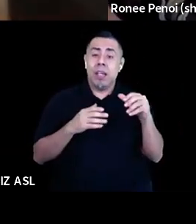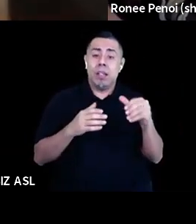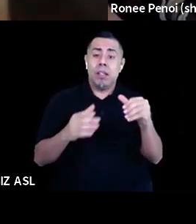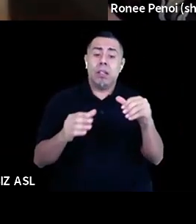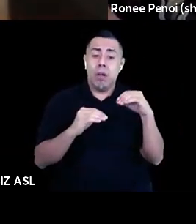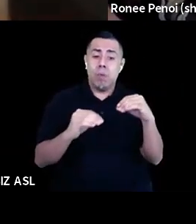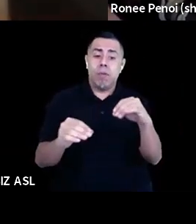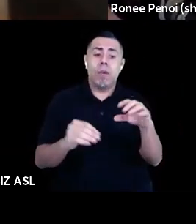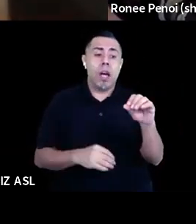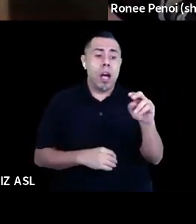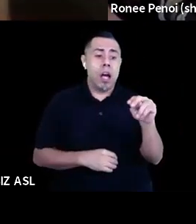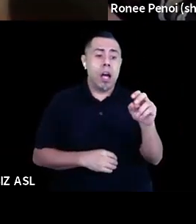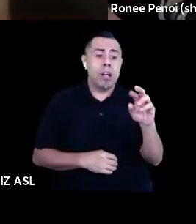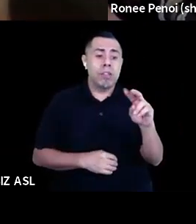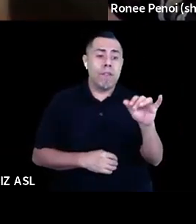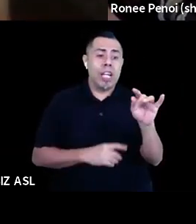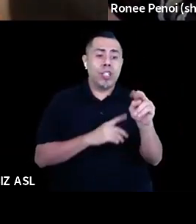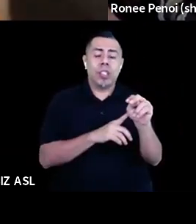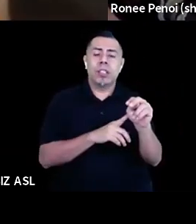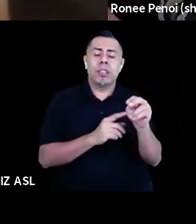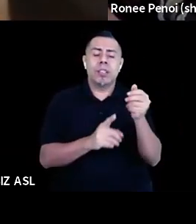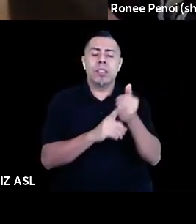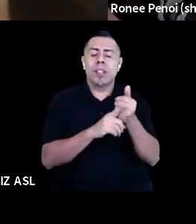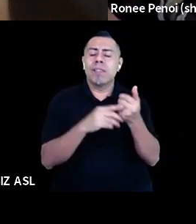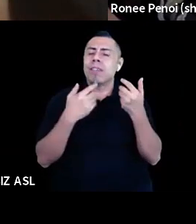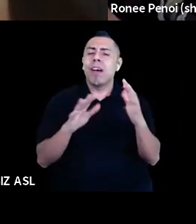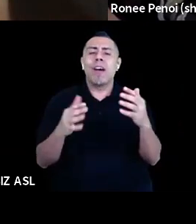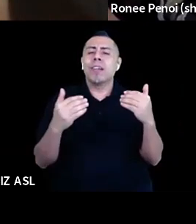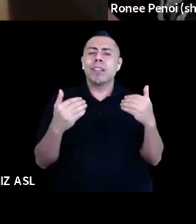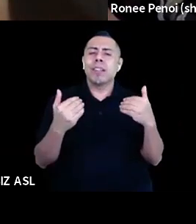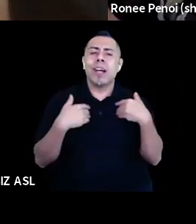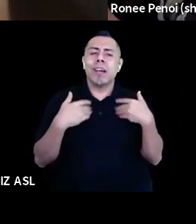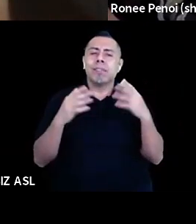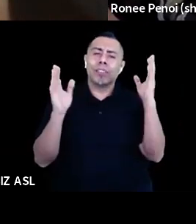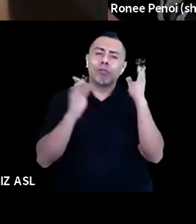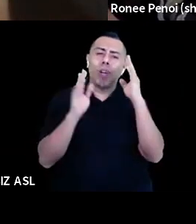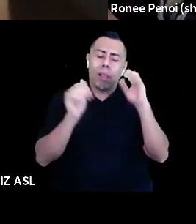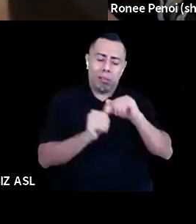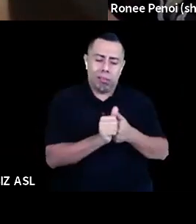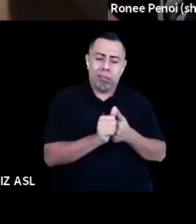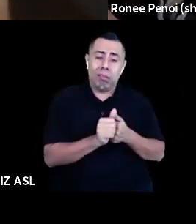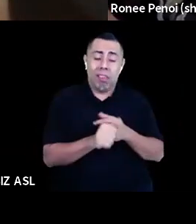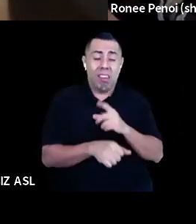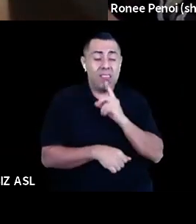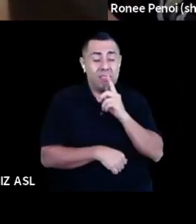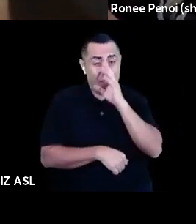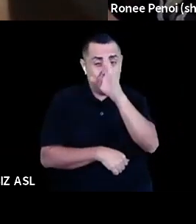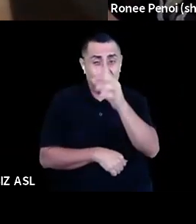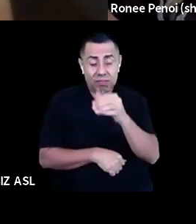so, so troubled. And so, um, I mean, frankly genocidal. And, and like now